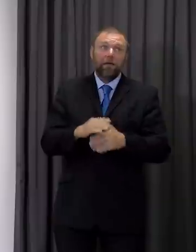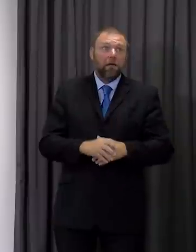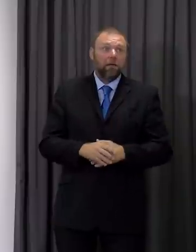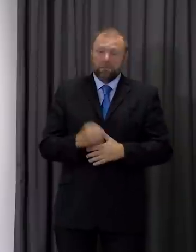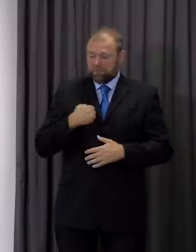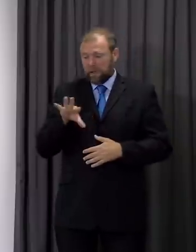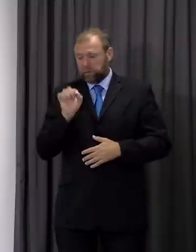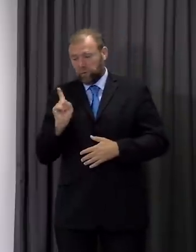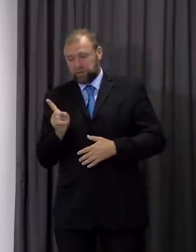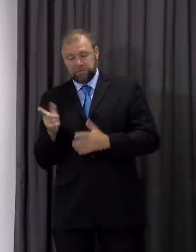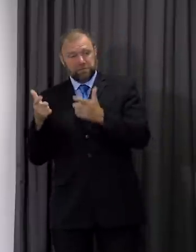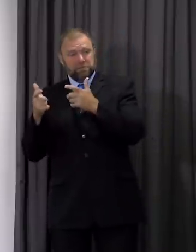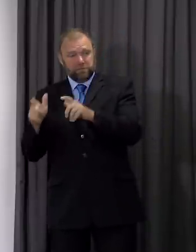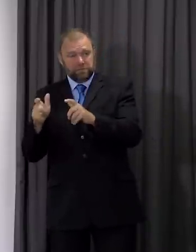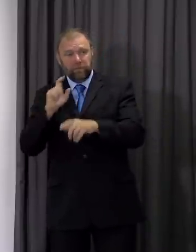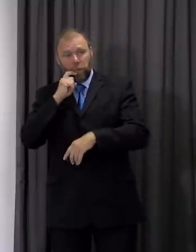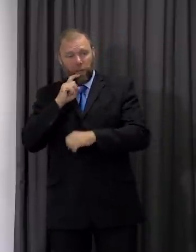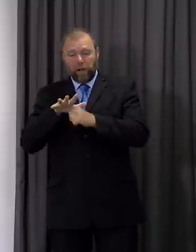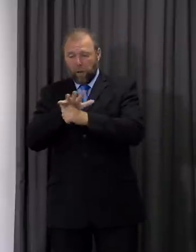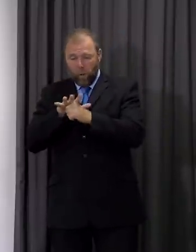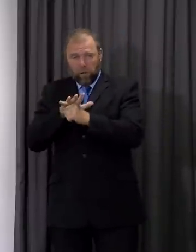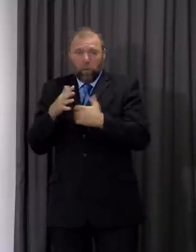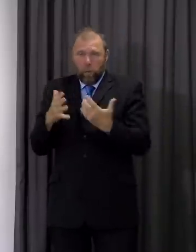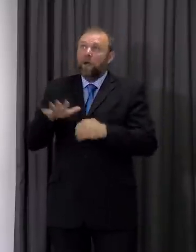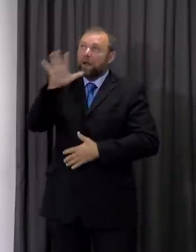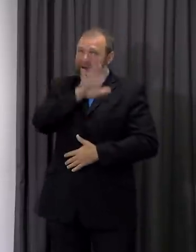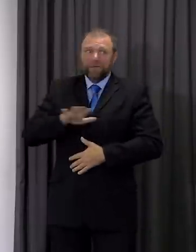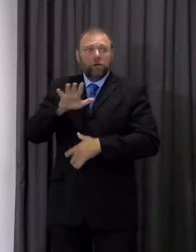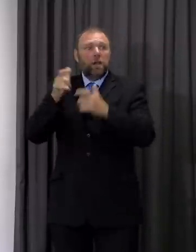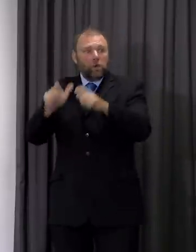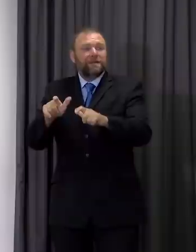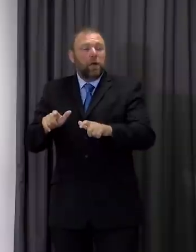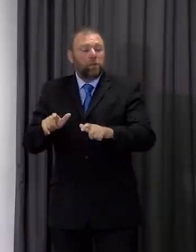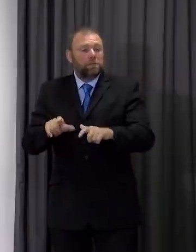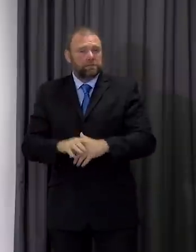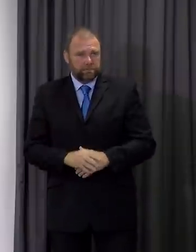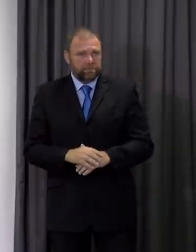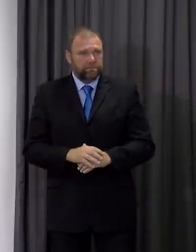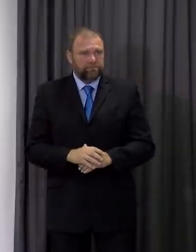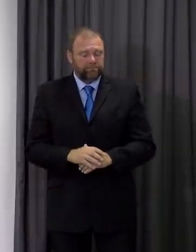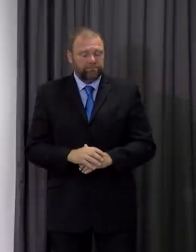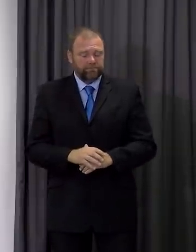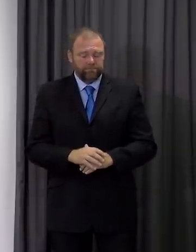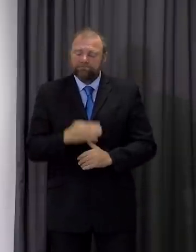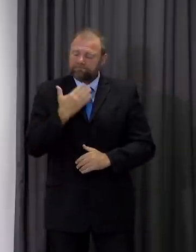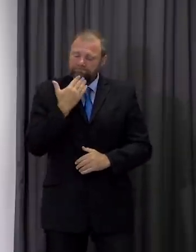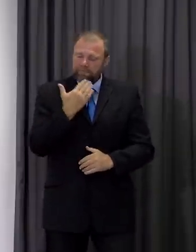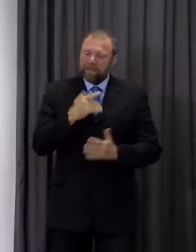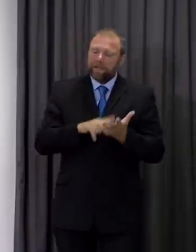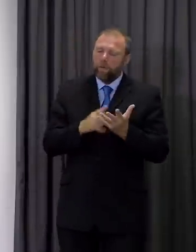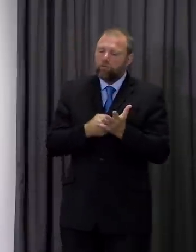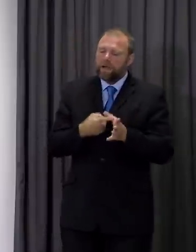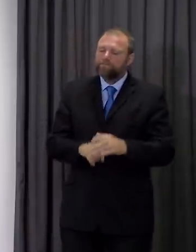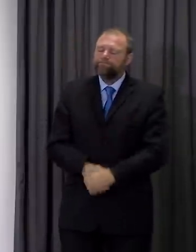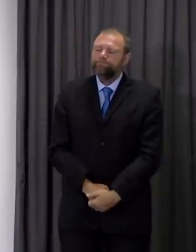choose to introduce more local and potentially national lockdown measures to help keep Wales safe. Thank you Laura. I've now got